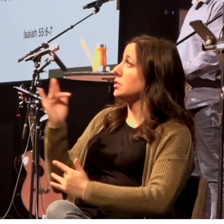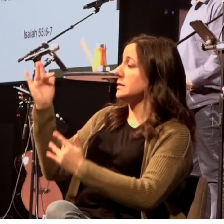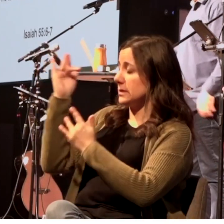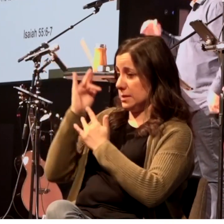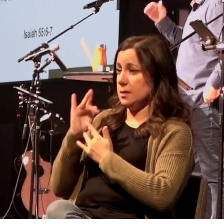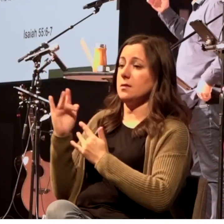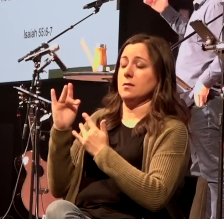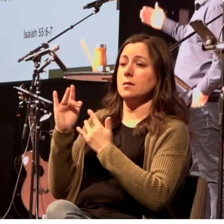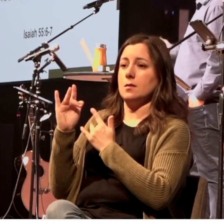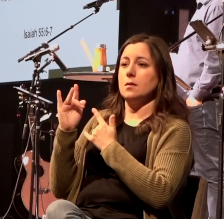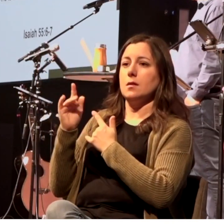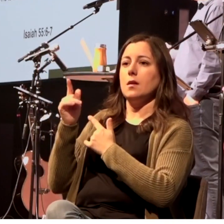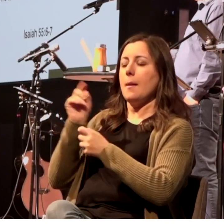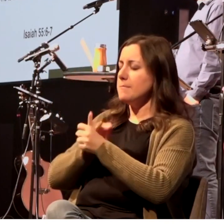God for he will abundantly pardon.